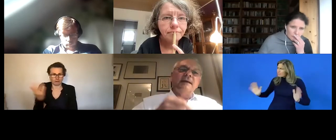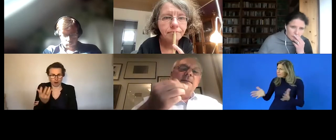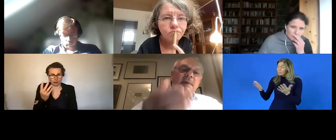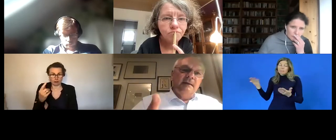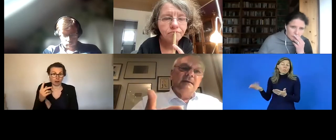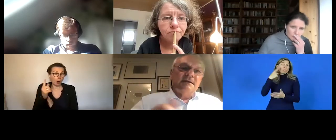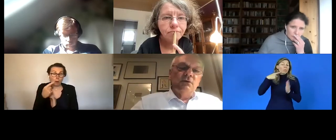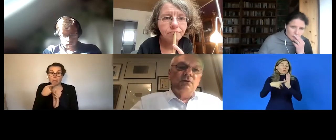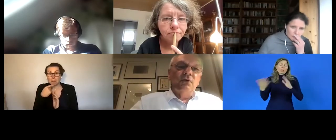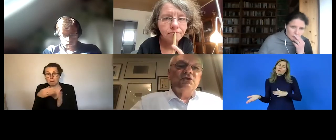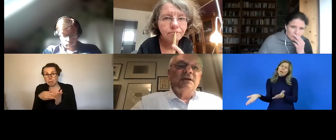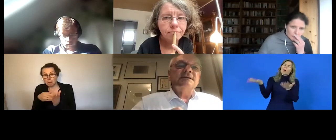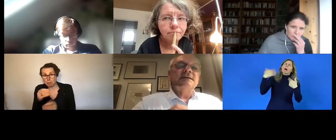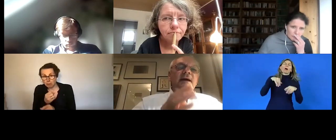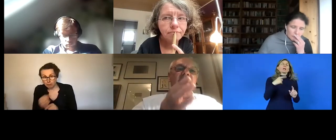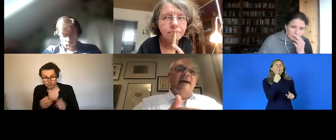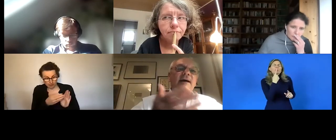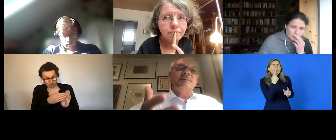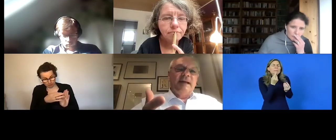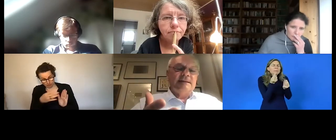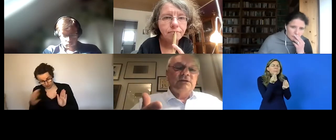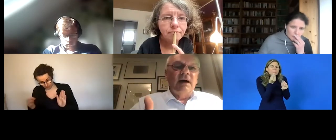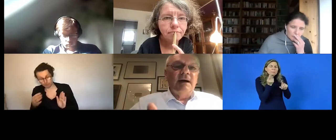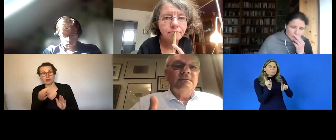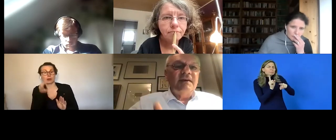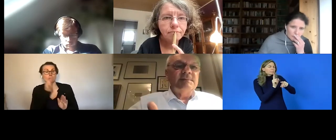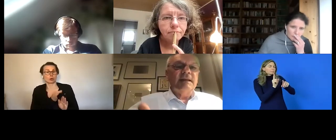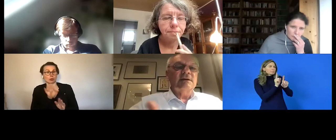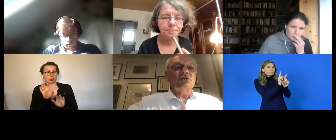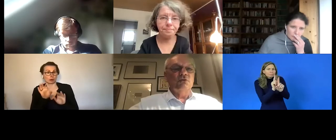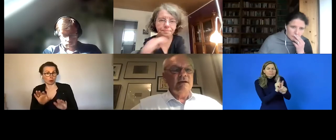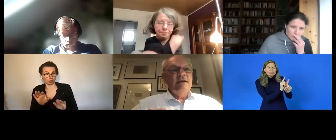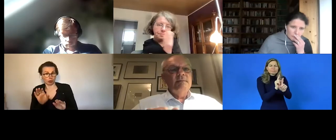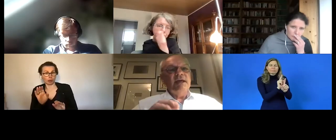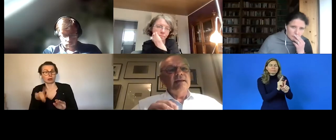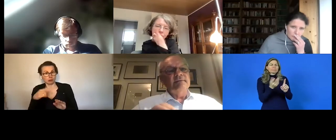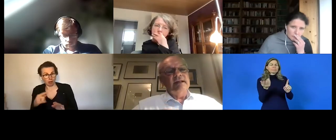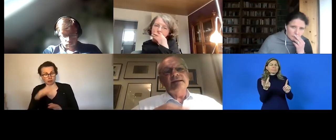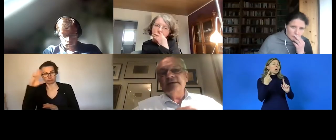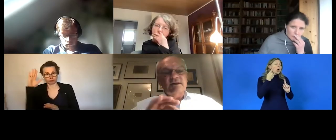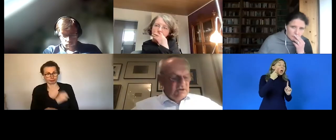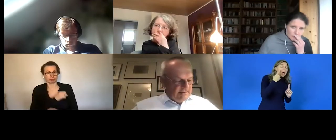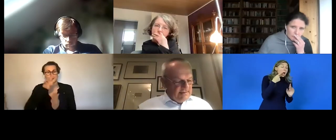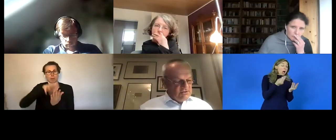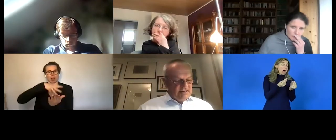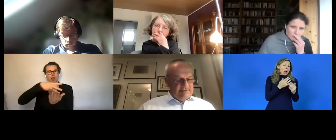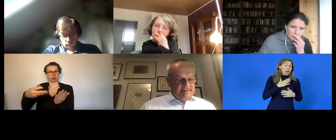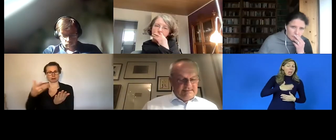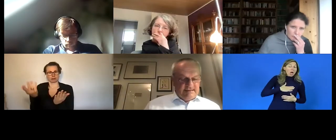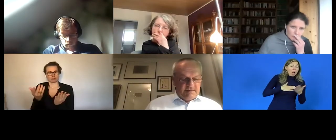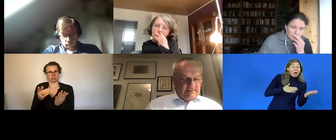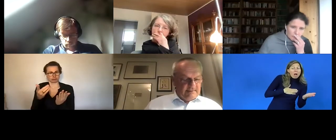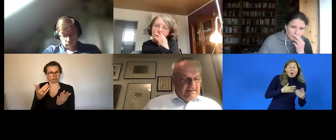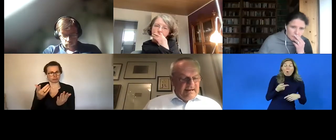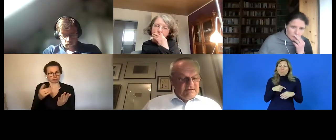example to simply test and try what they like what they would like to do what they can do so that